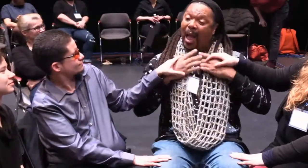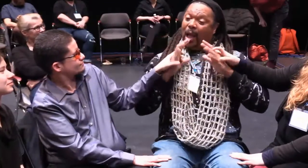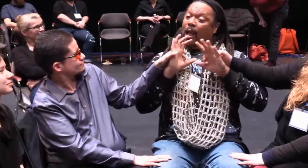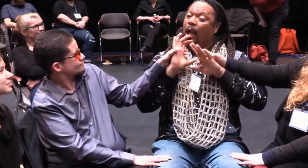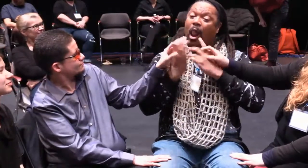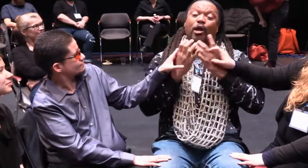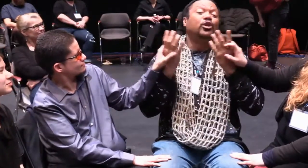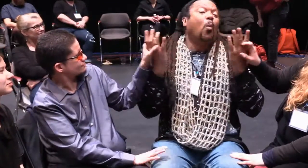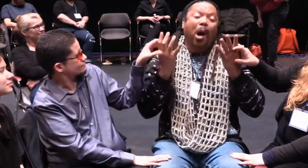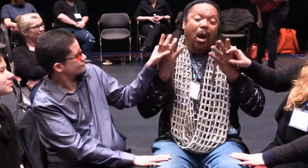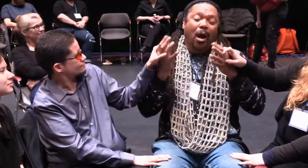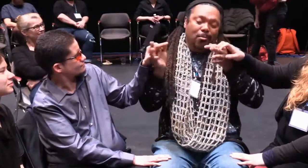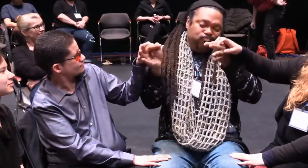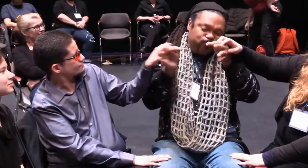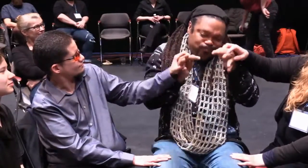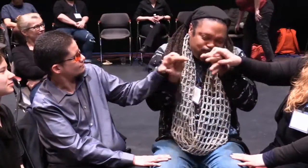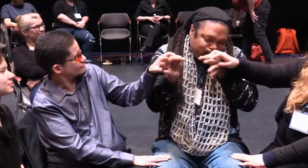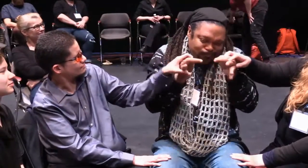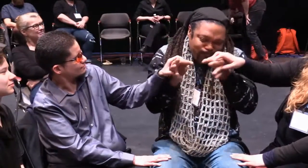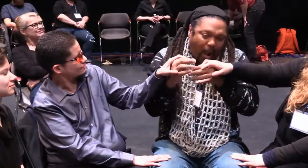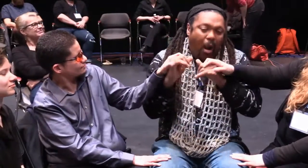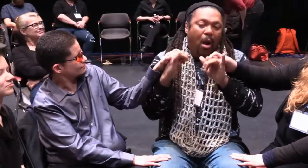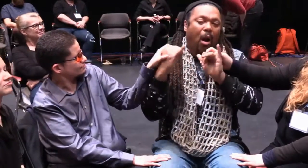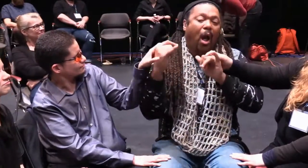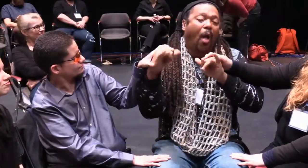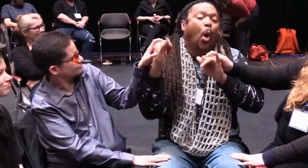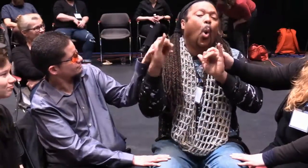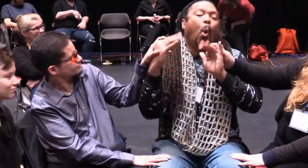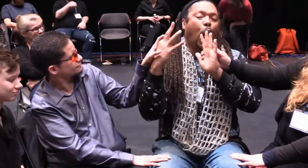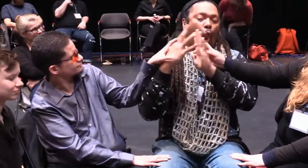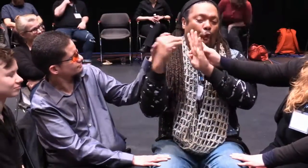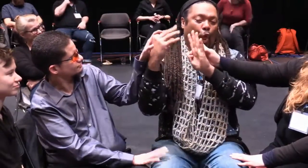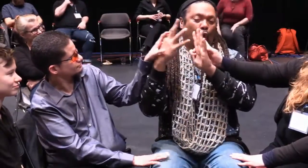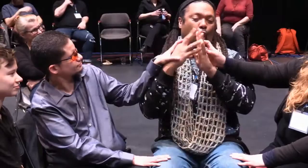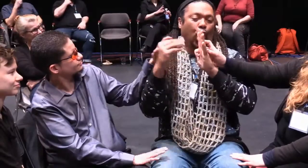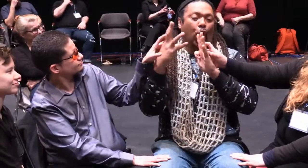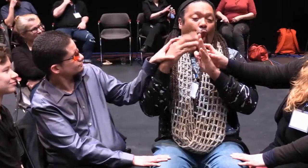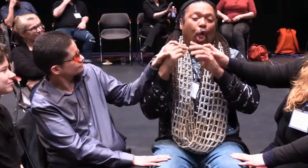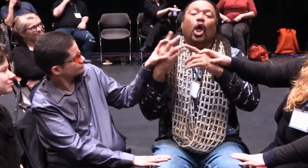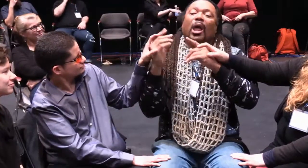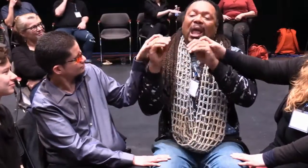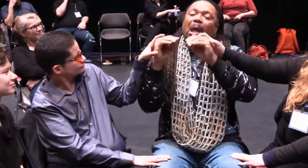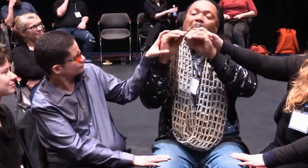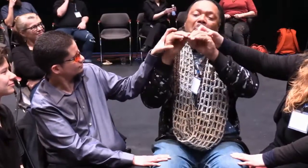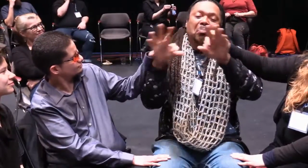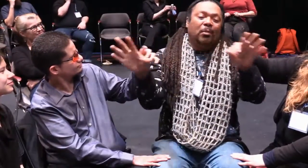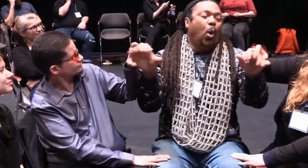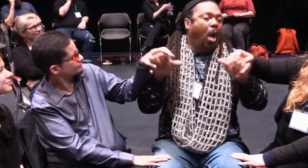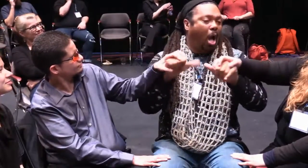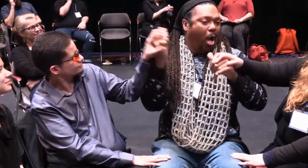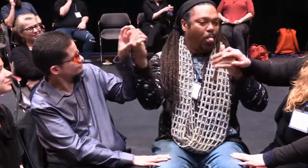have an accountability to educate people about me, to be a model